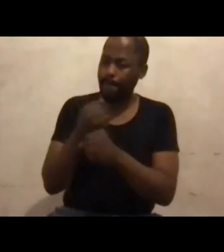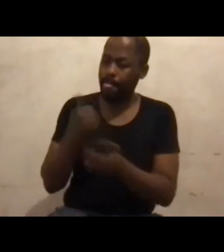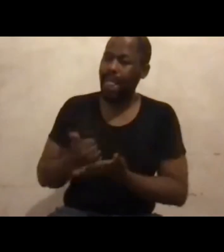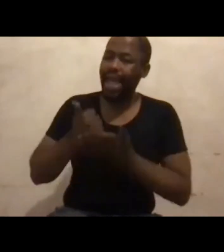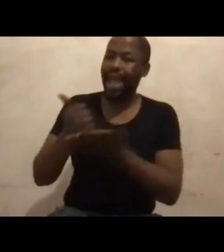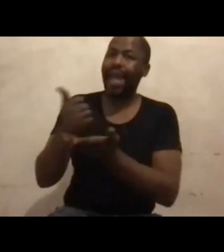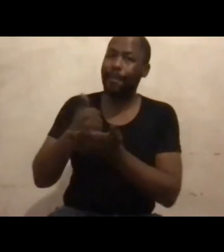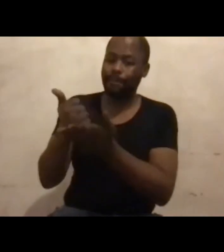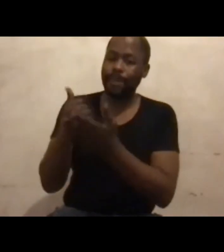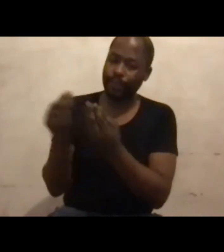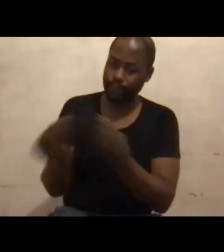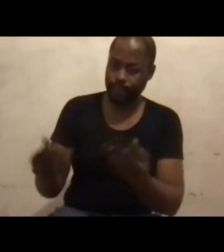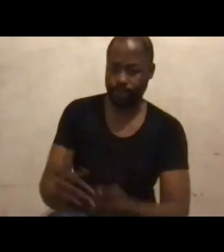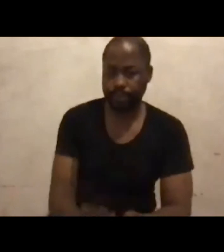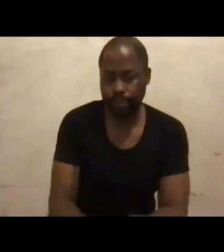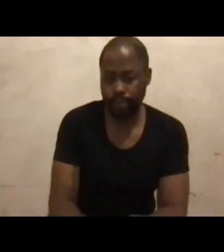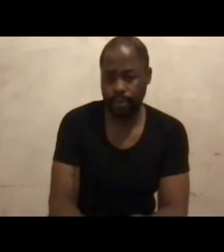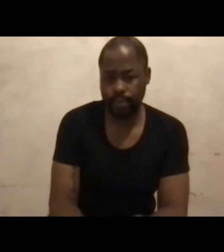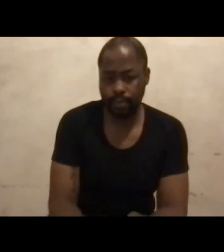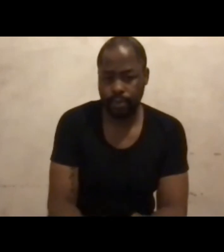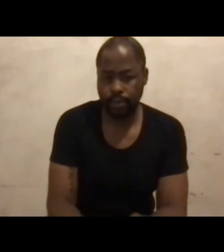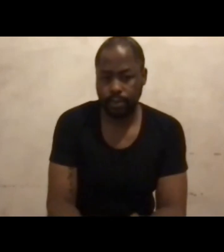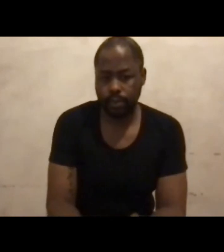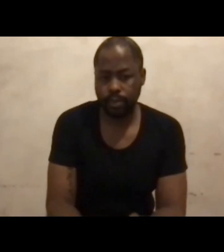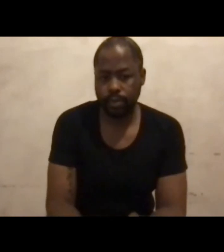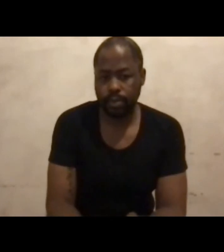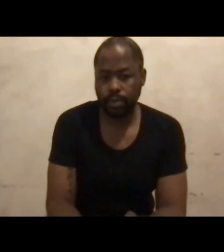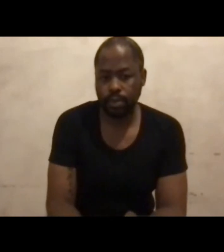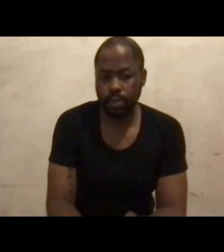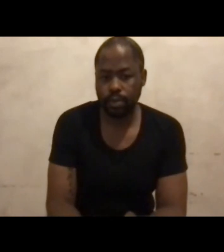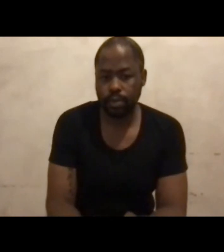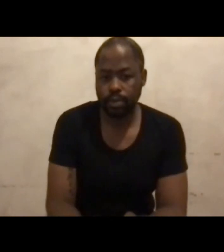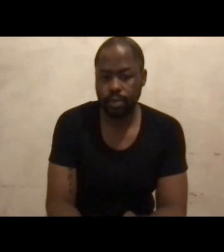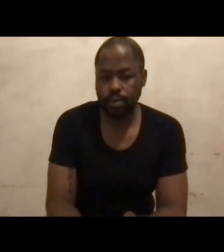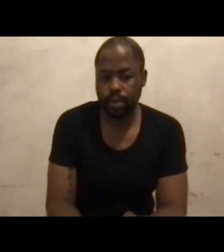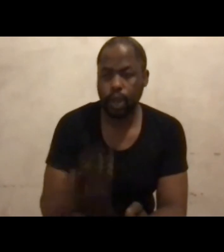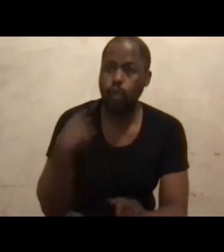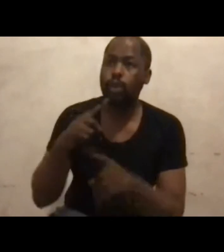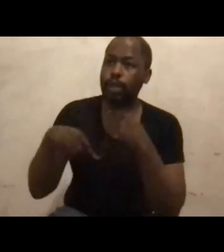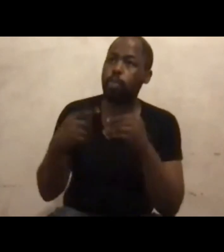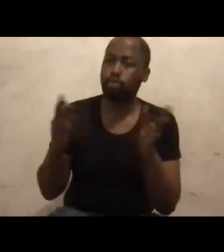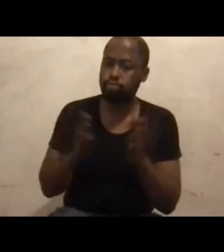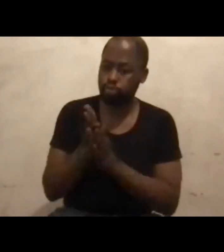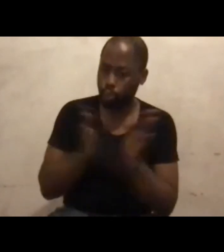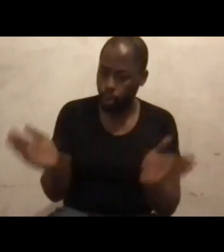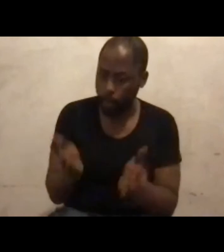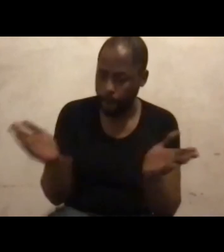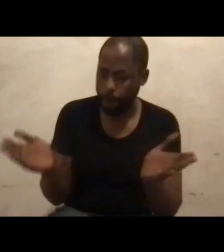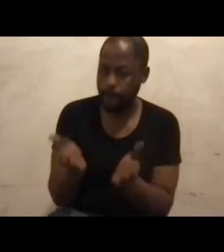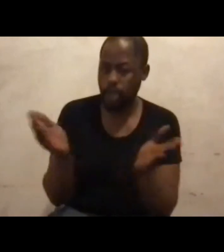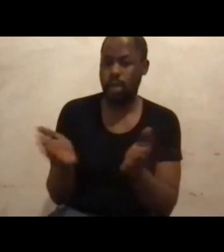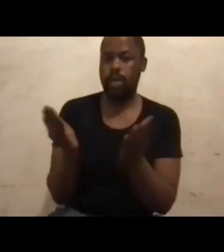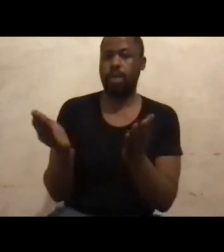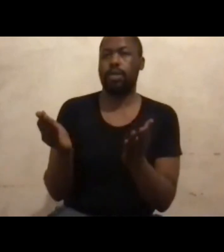children with disabilities. And it was all about mobilizing. When I'm talking about mobilizing, Vusindimene Zulu Trust,